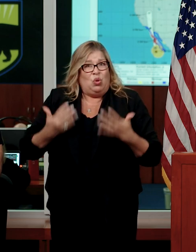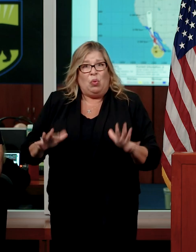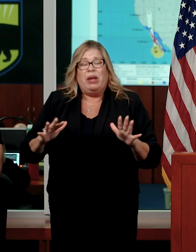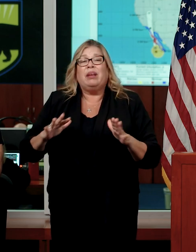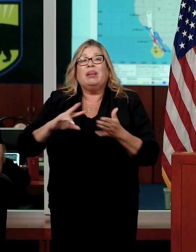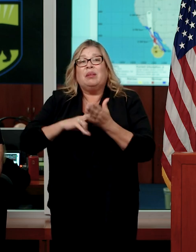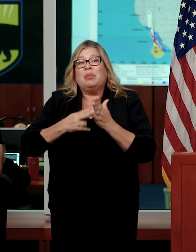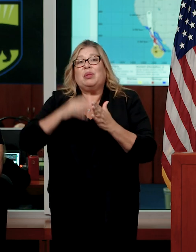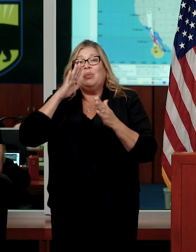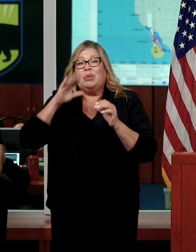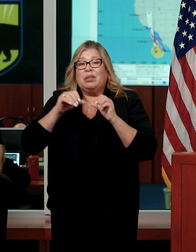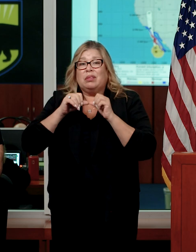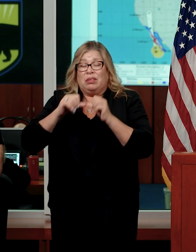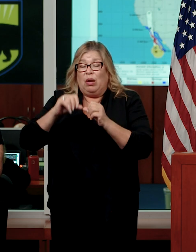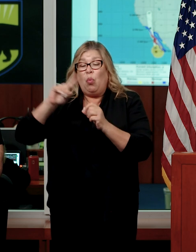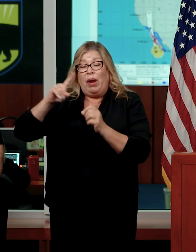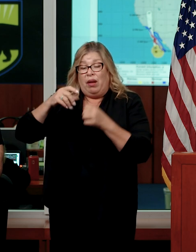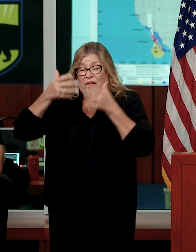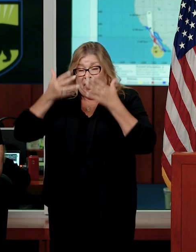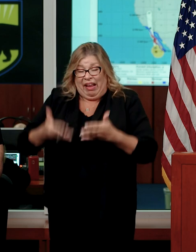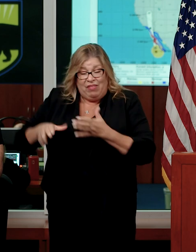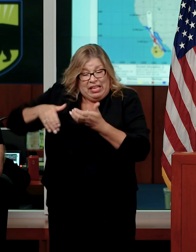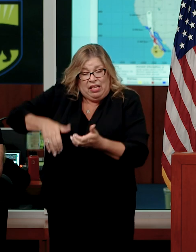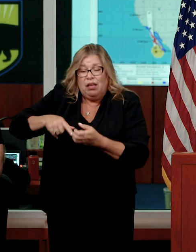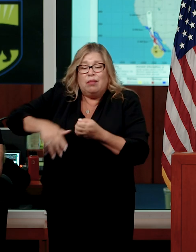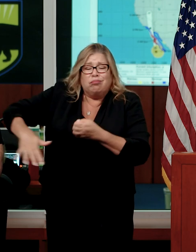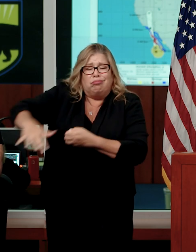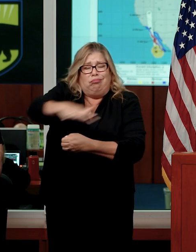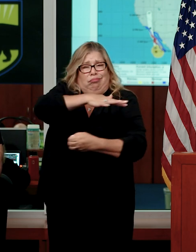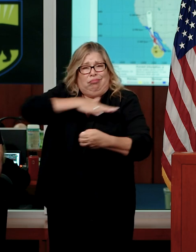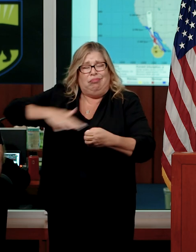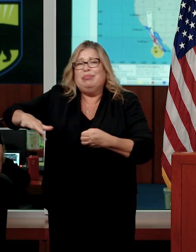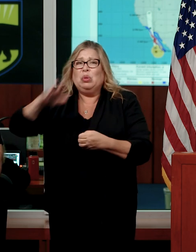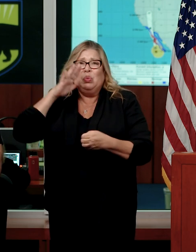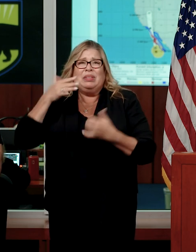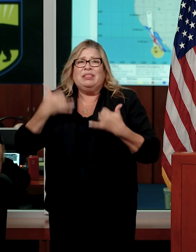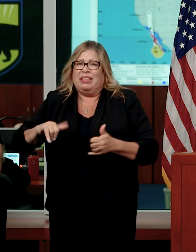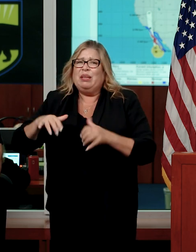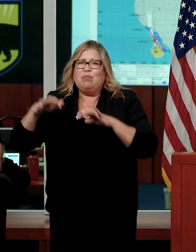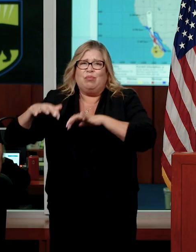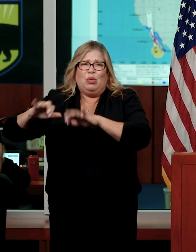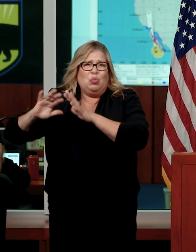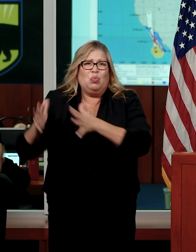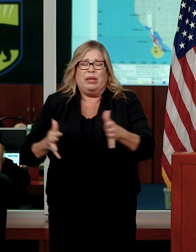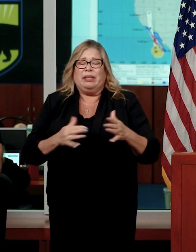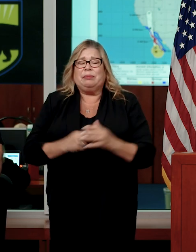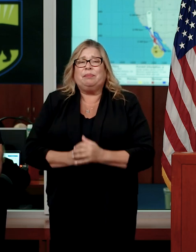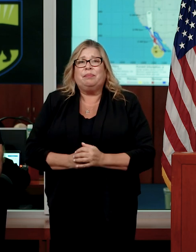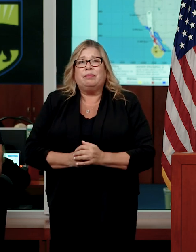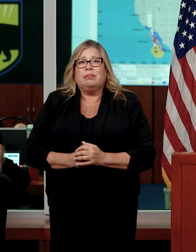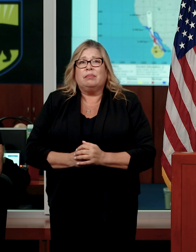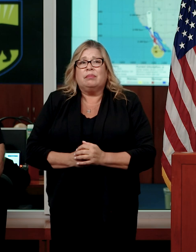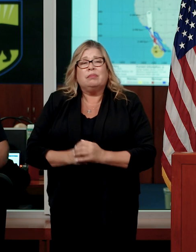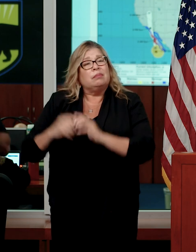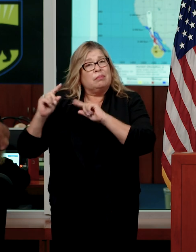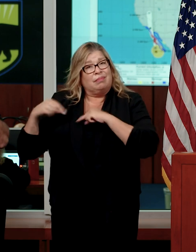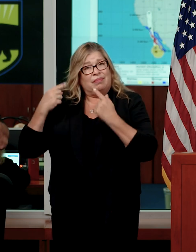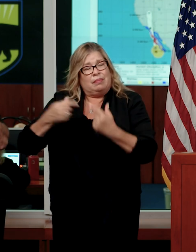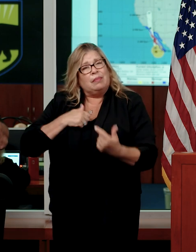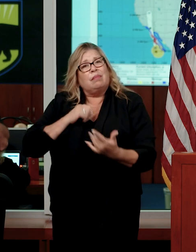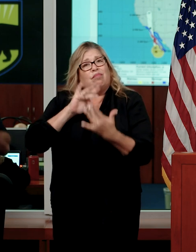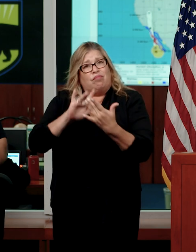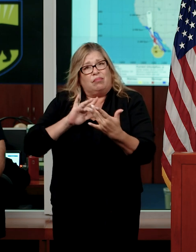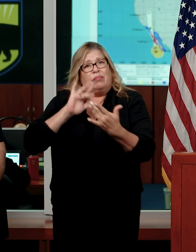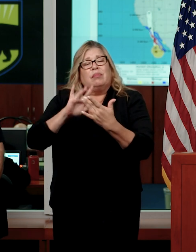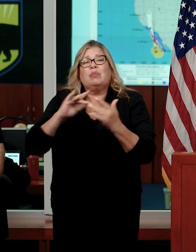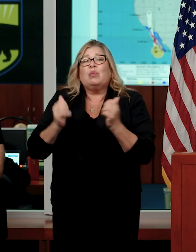felt well beyond the center of the storm entering California. I've been in near constant contact with Governor Newsom, and he